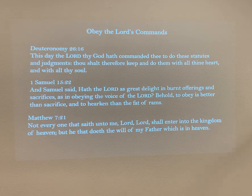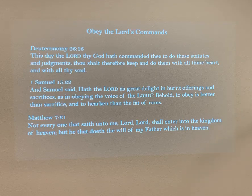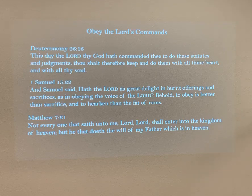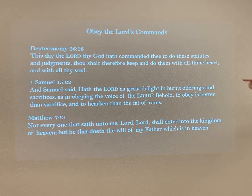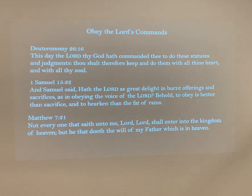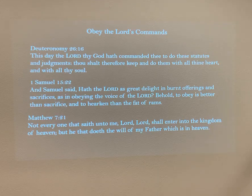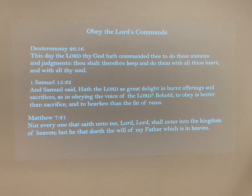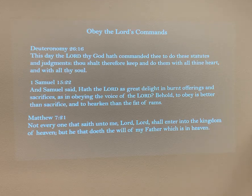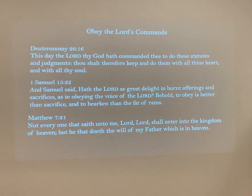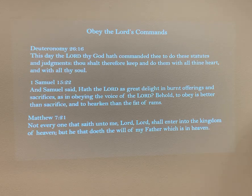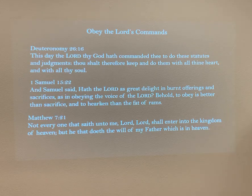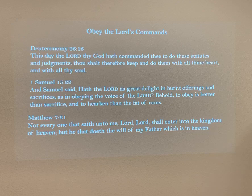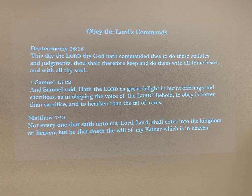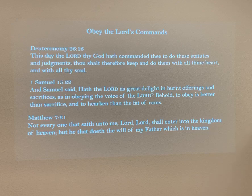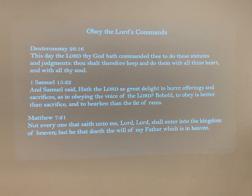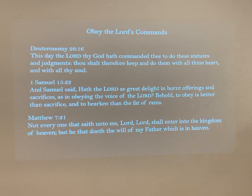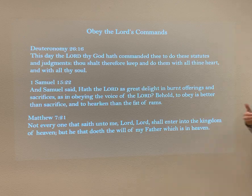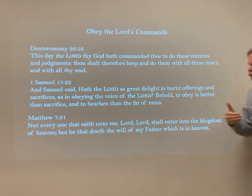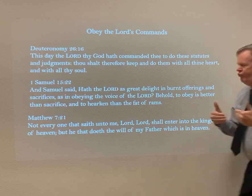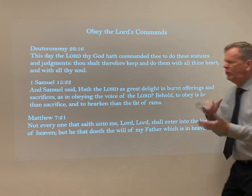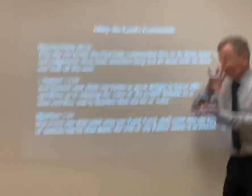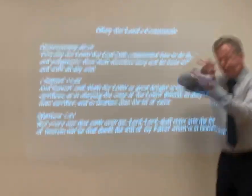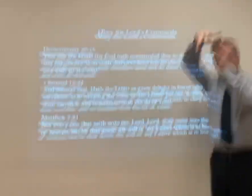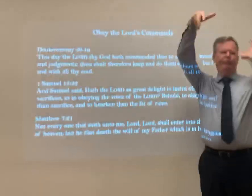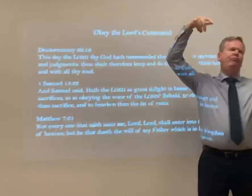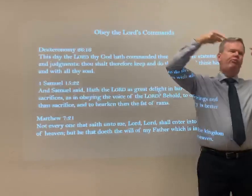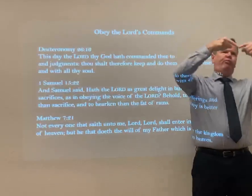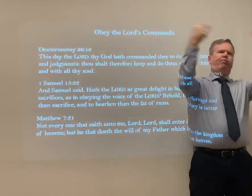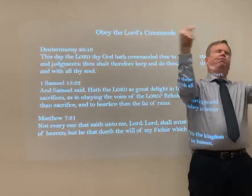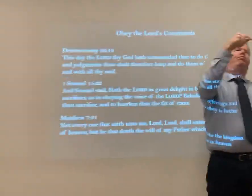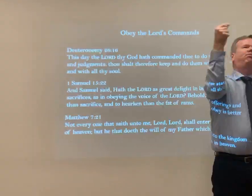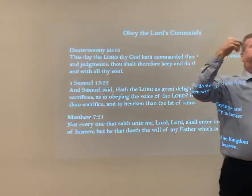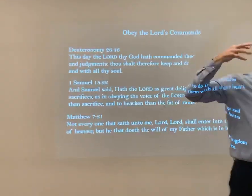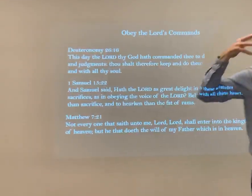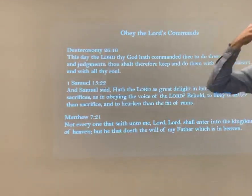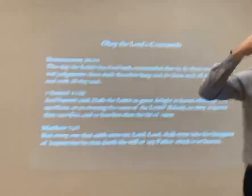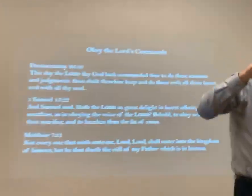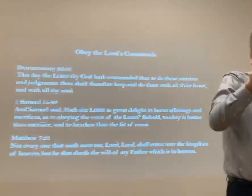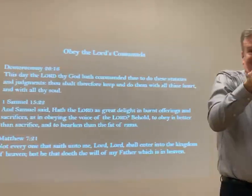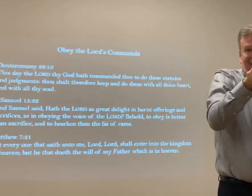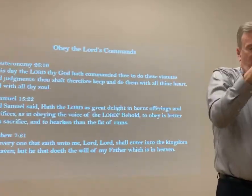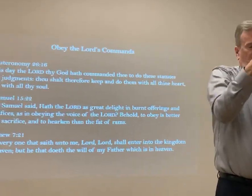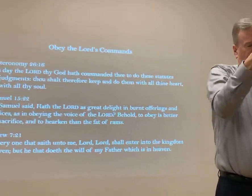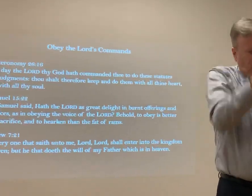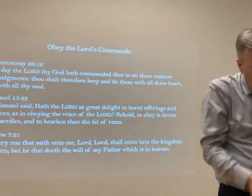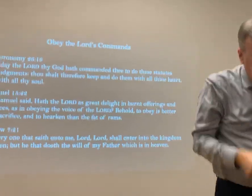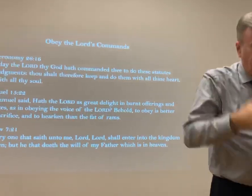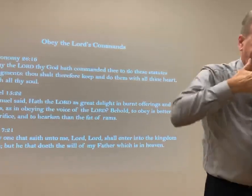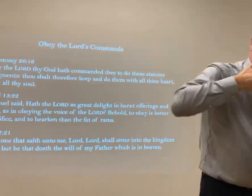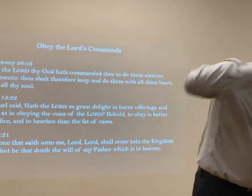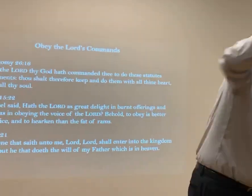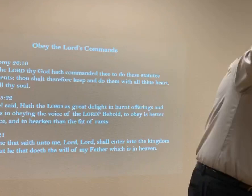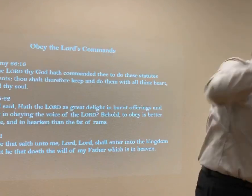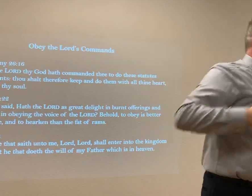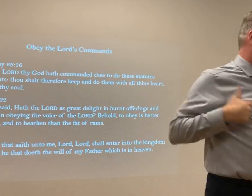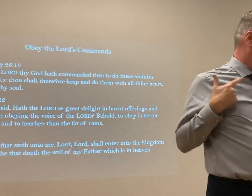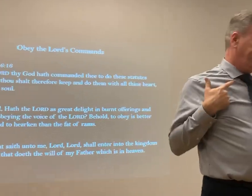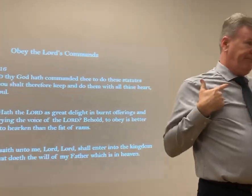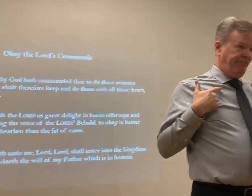know, I'm old. I'm not going to have a child. You have a child with another lady. That causes a problem. Now, that was a costly